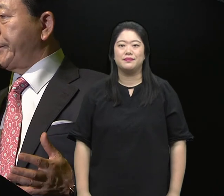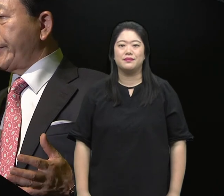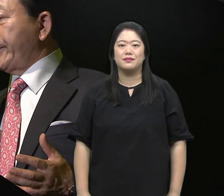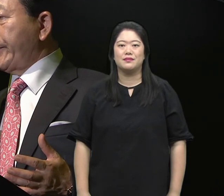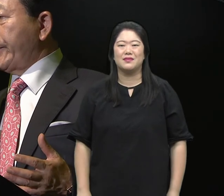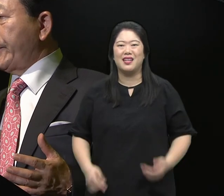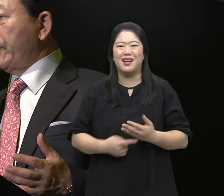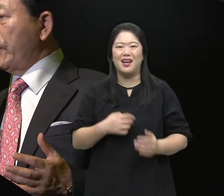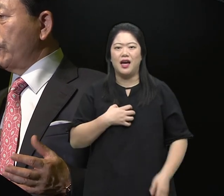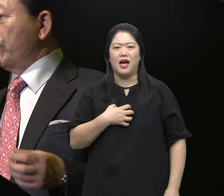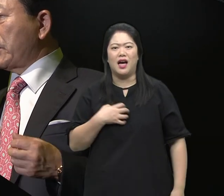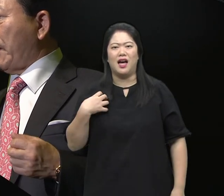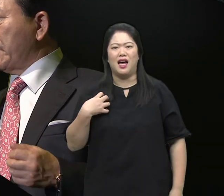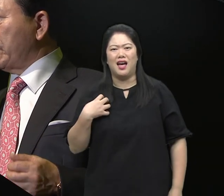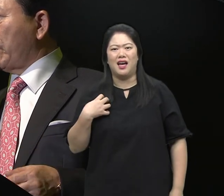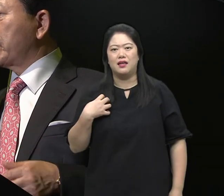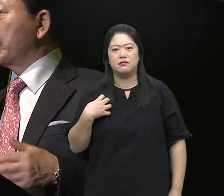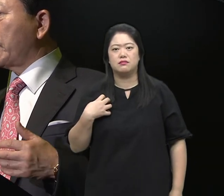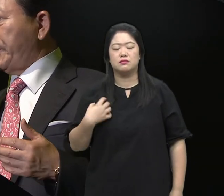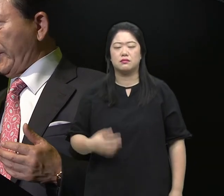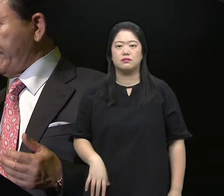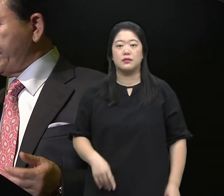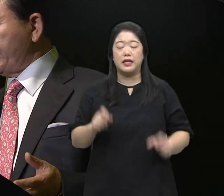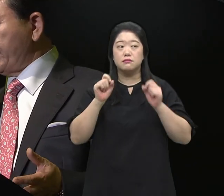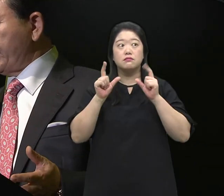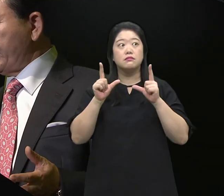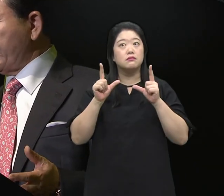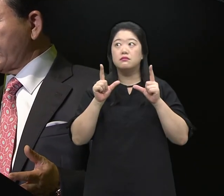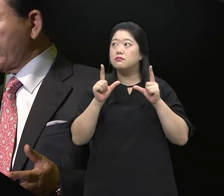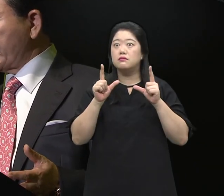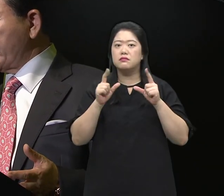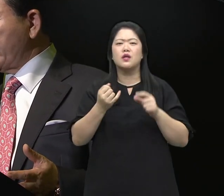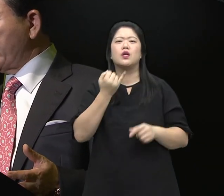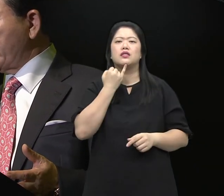Do it comfortably You can close your eyes You can open your eyes